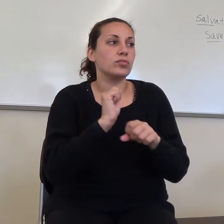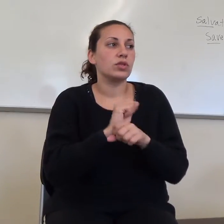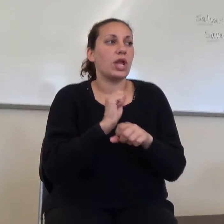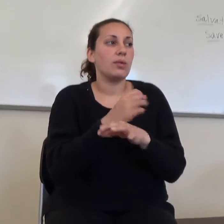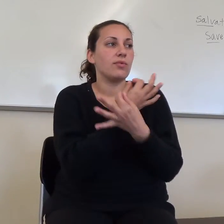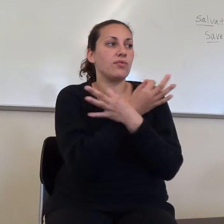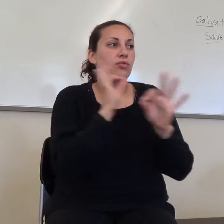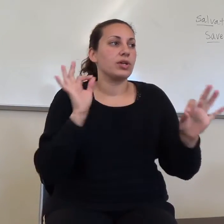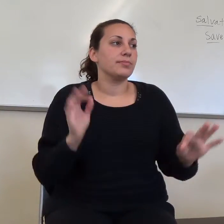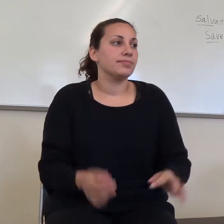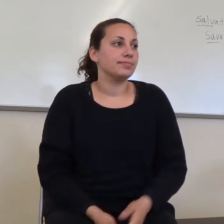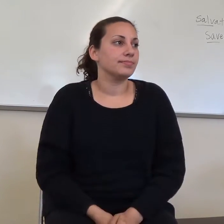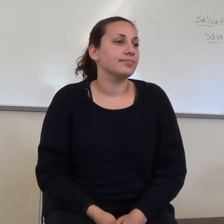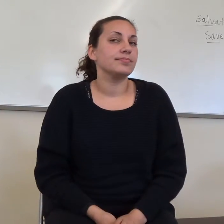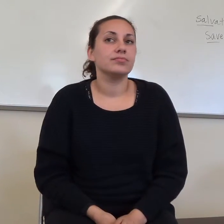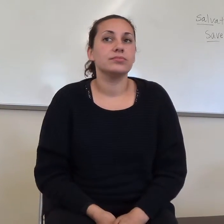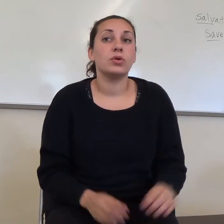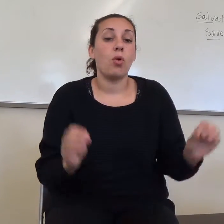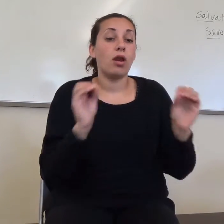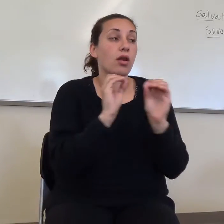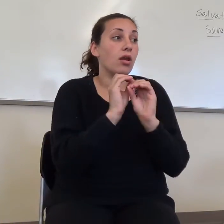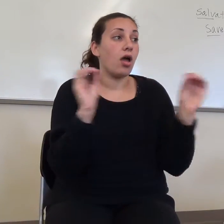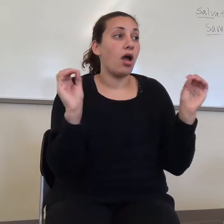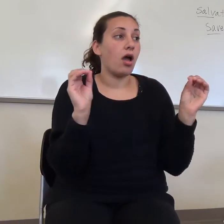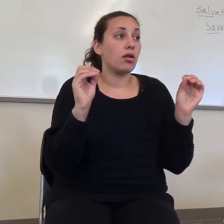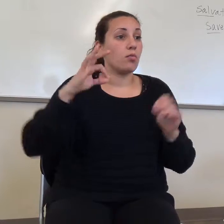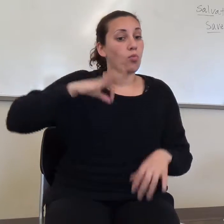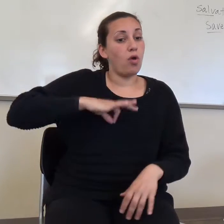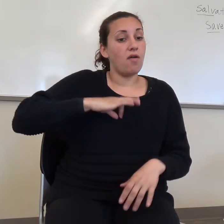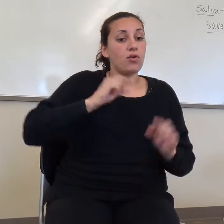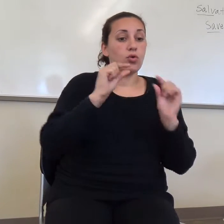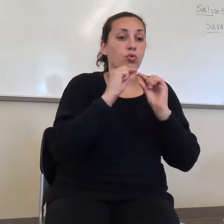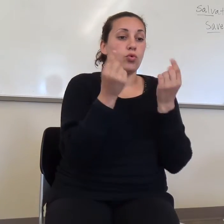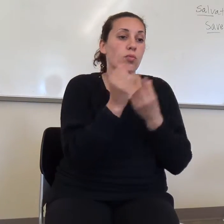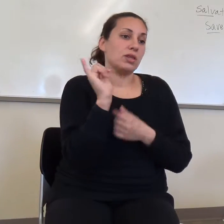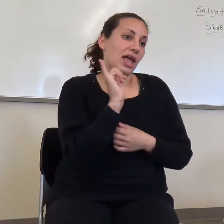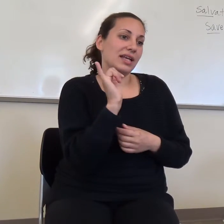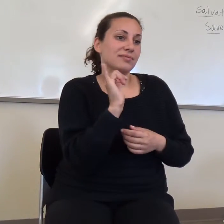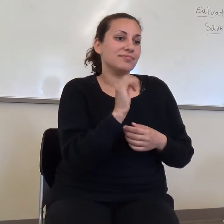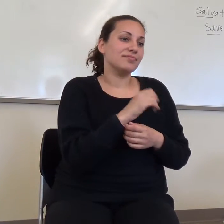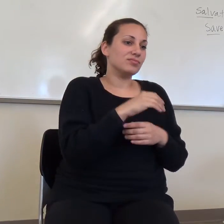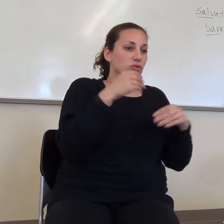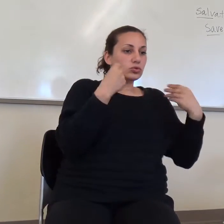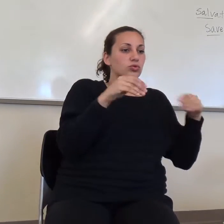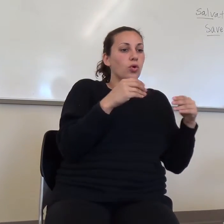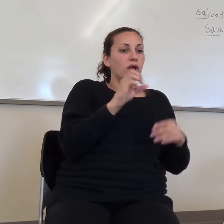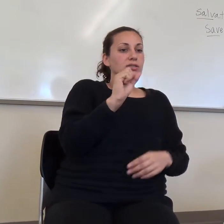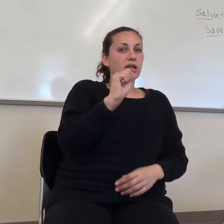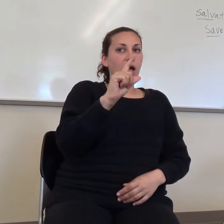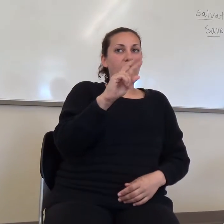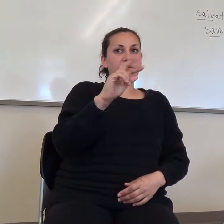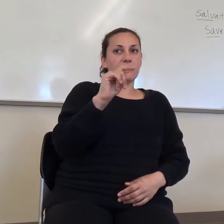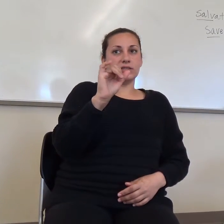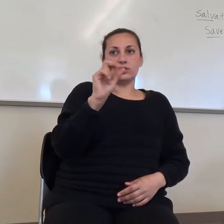is something like the Salvation Army or the food bank or something. They run on donations